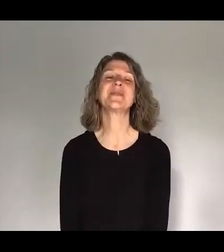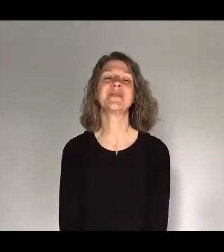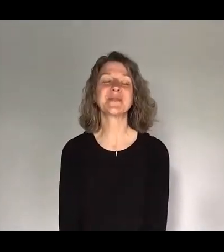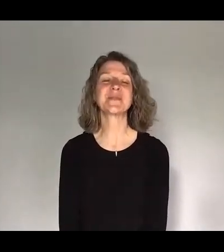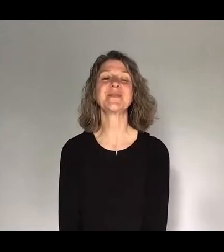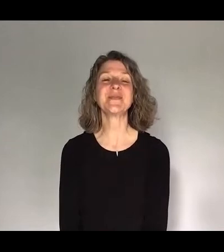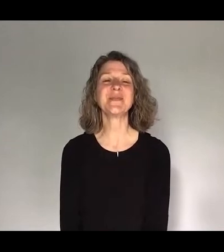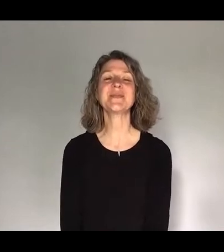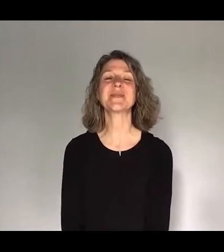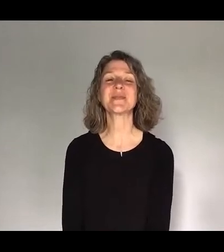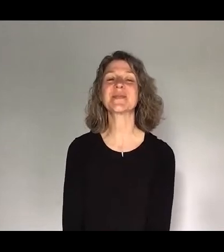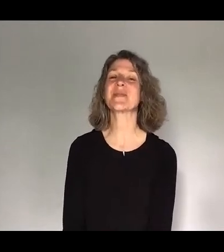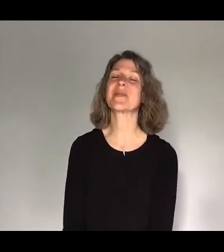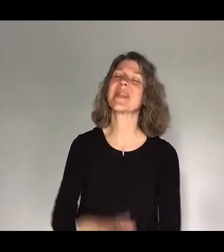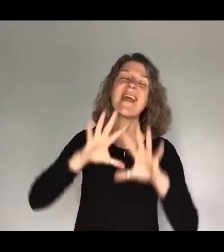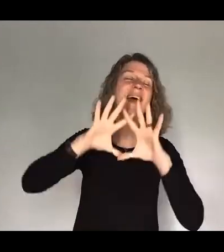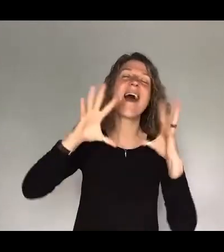All that You've done for me.